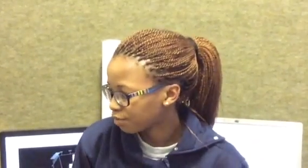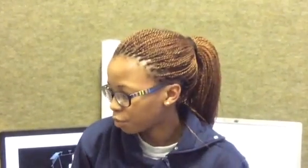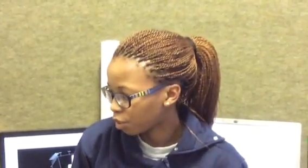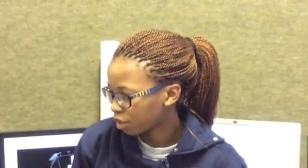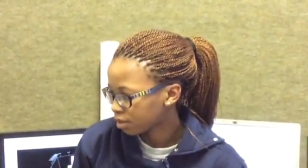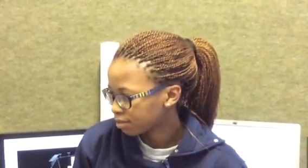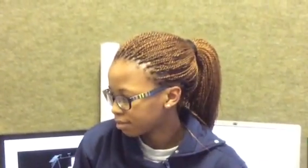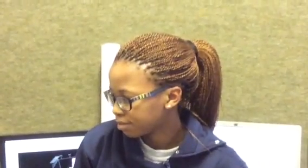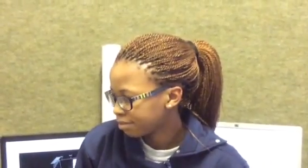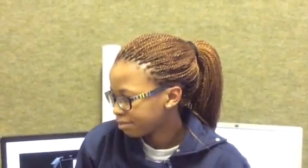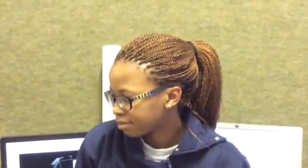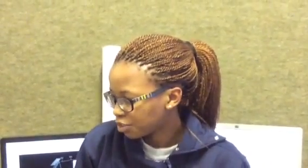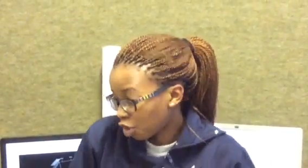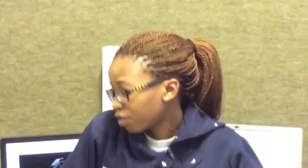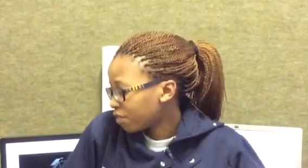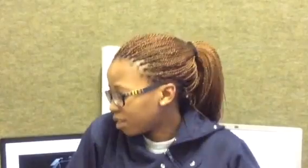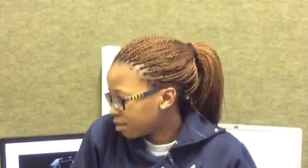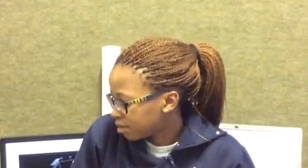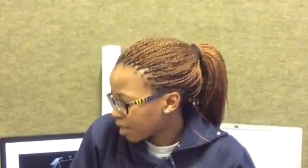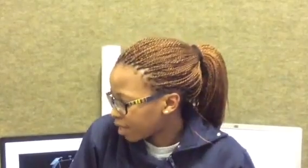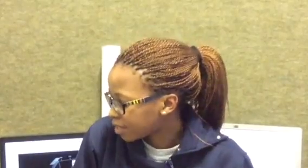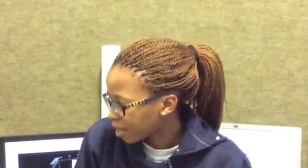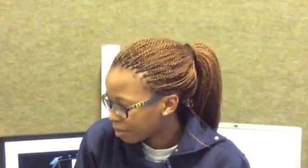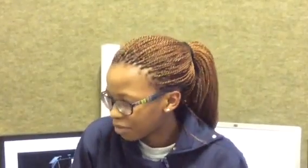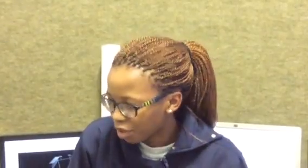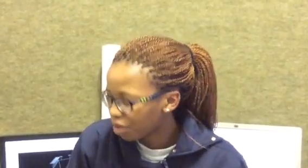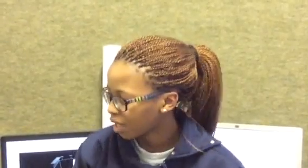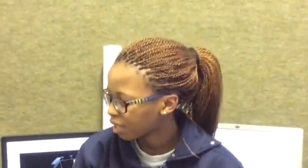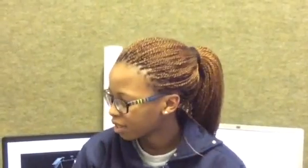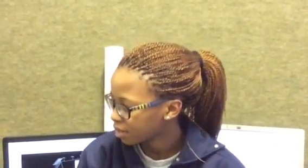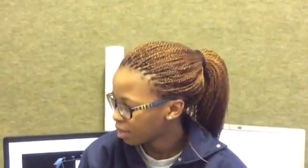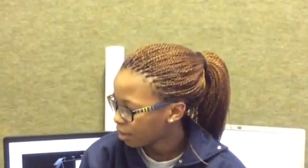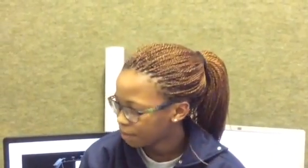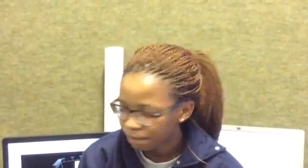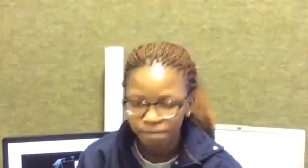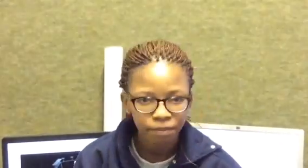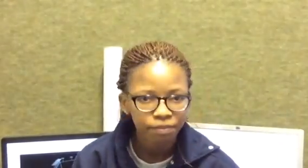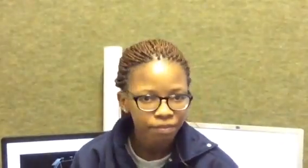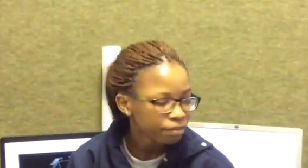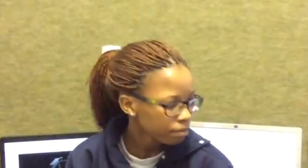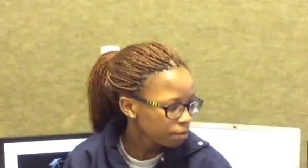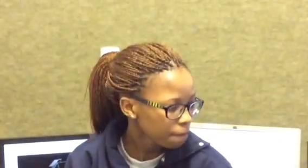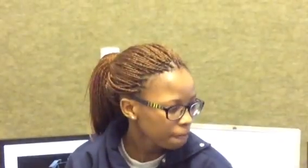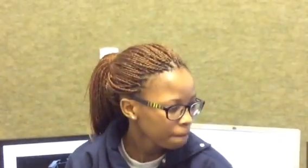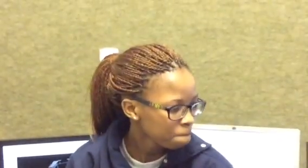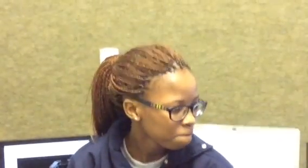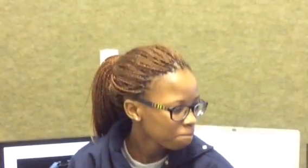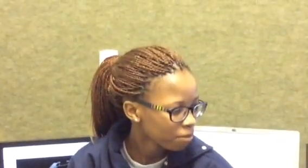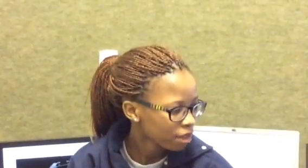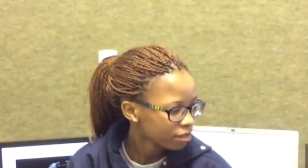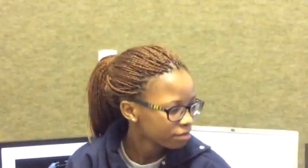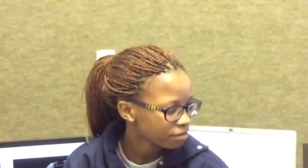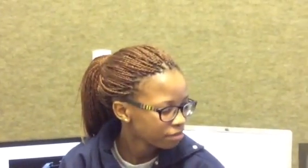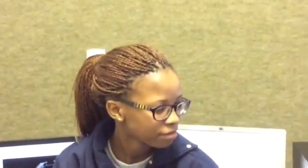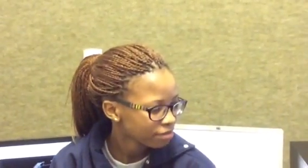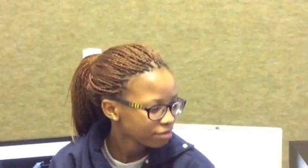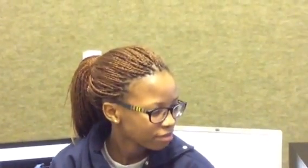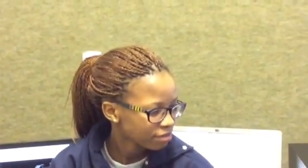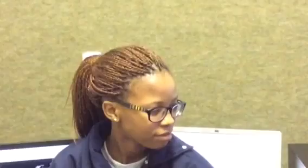for geography and the earth in grade 10 i always wanted